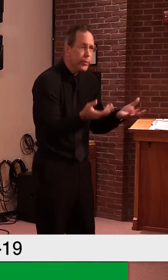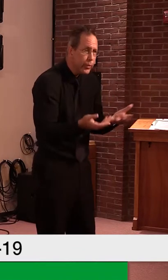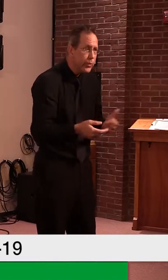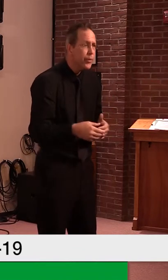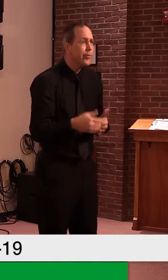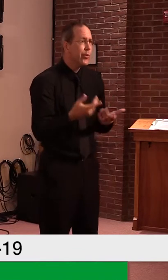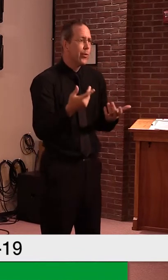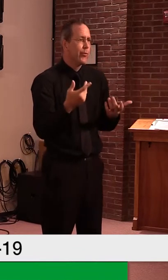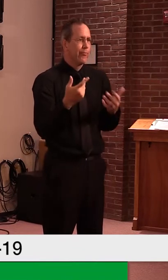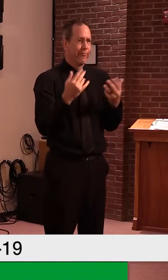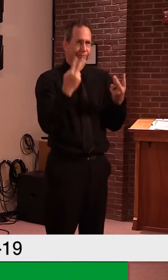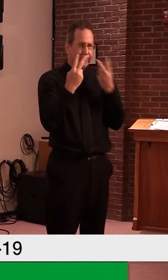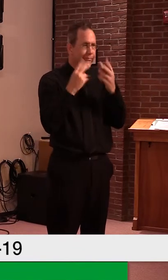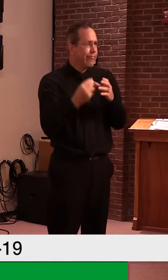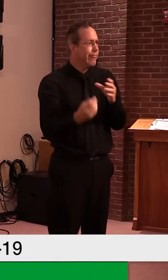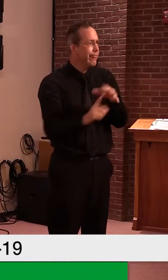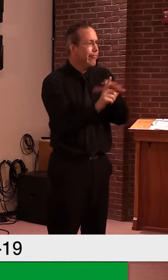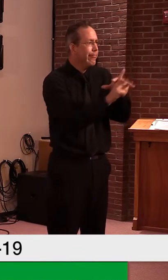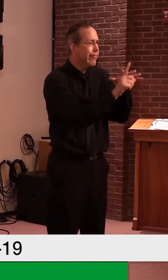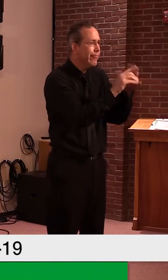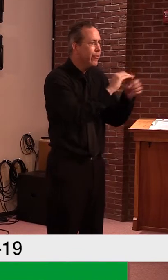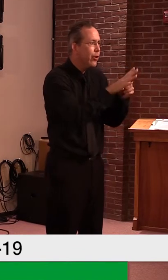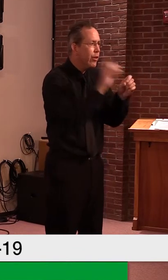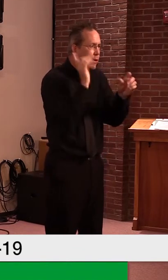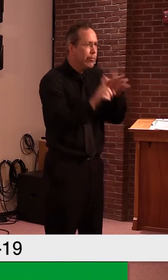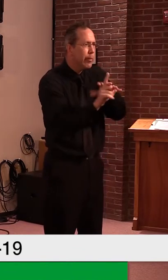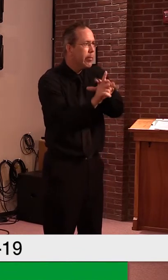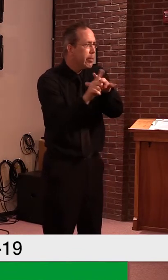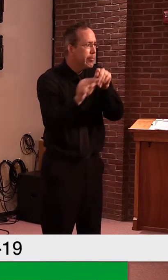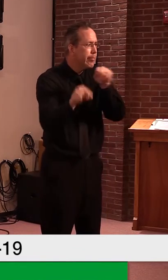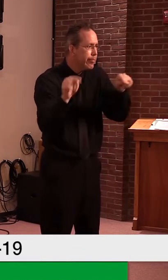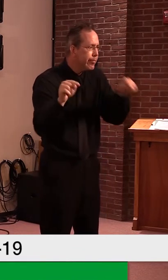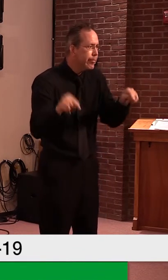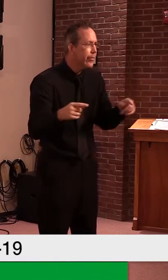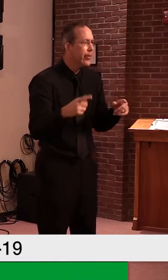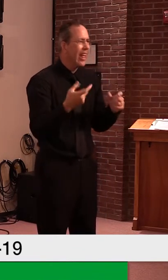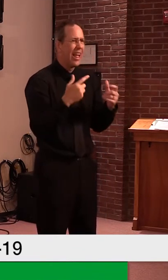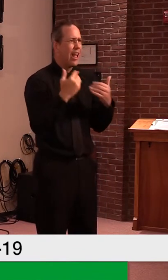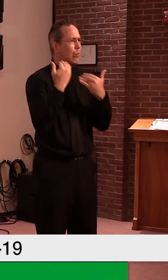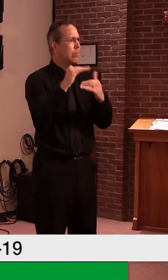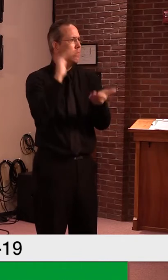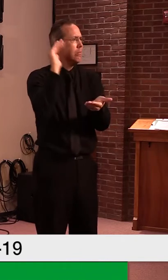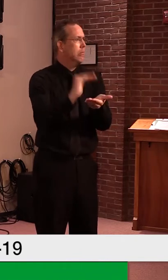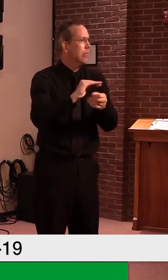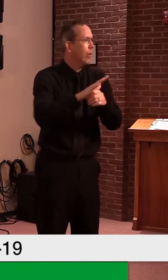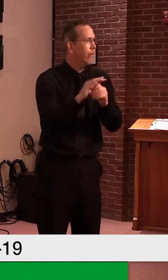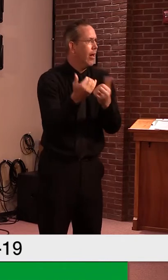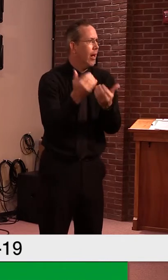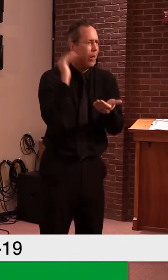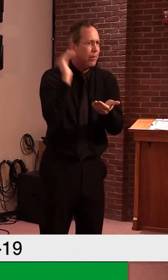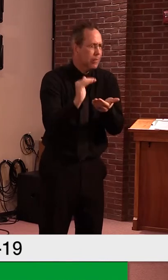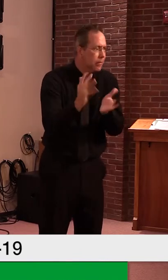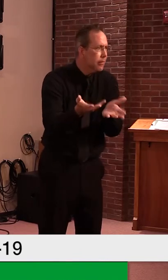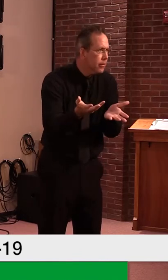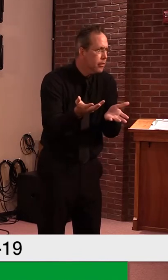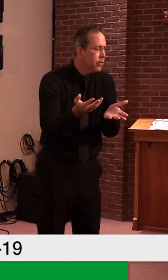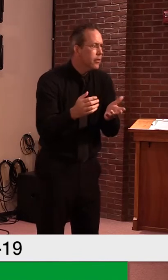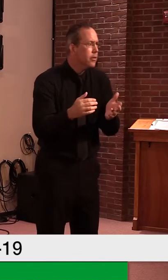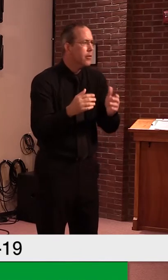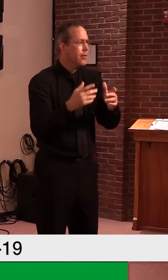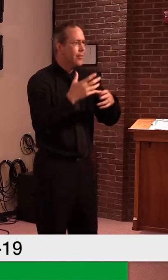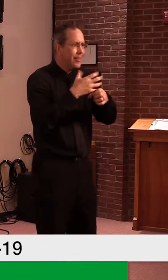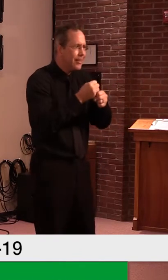outbreaks when they occur in Mississippi. That didn't happen, uh, in, in the core civic, uh,